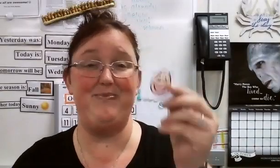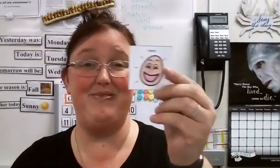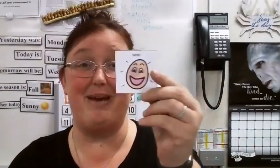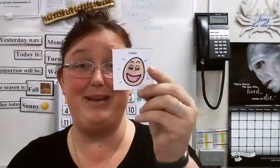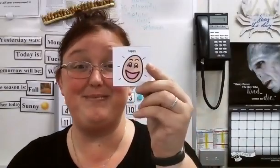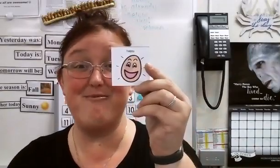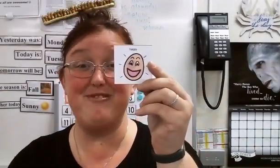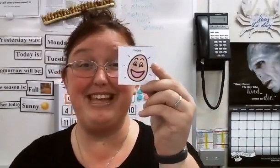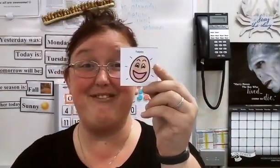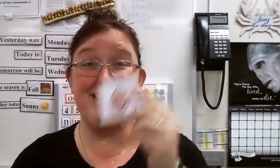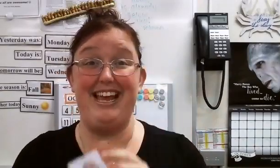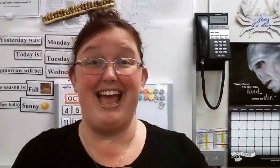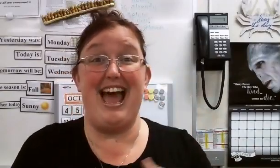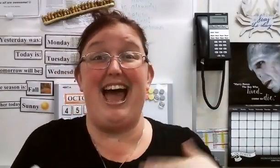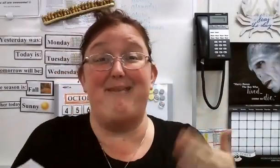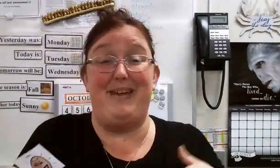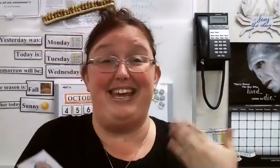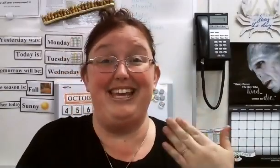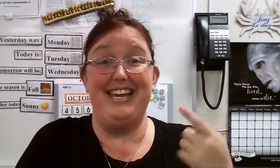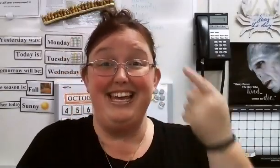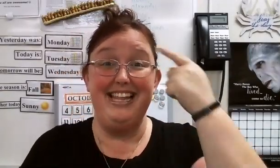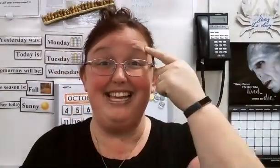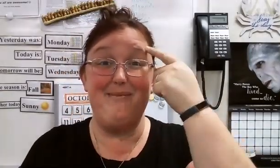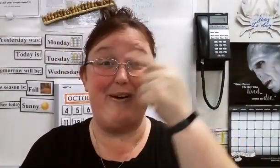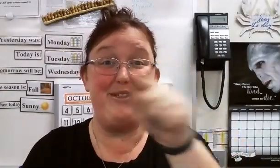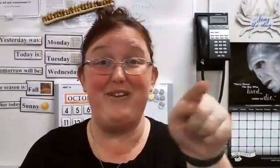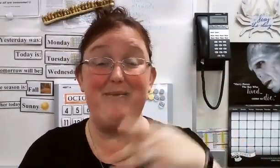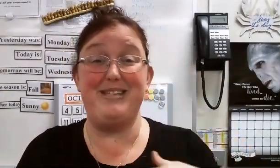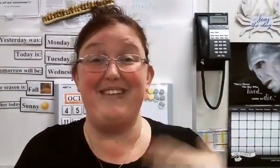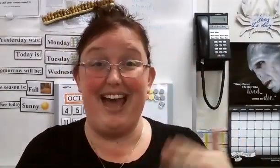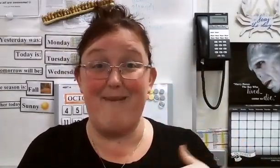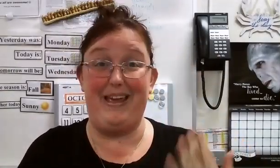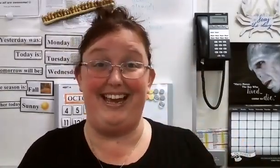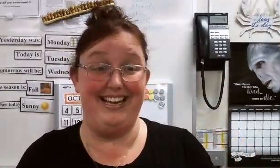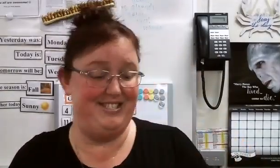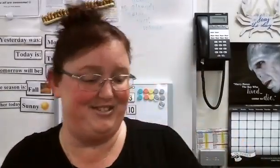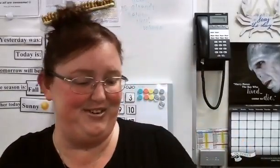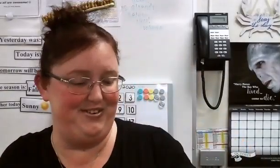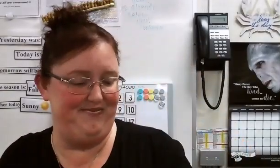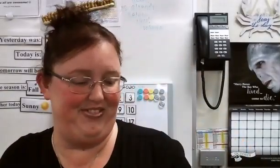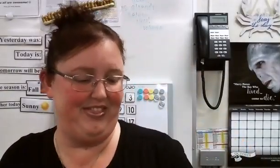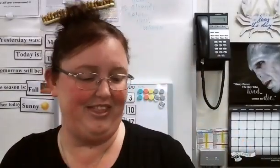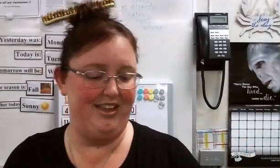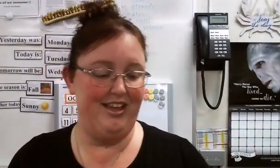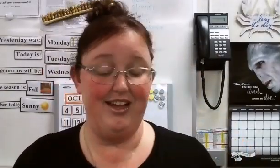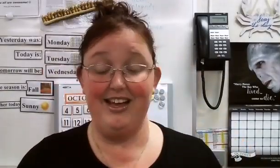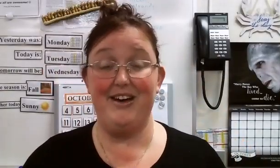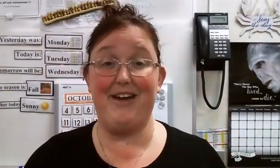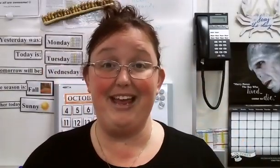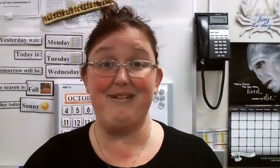That makes me really, really happy. Thinking about all of you makes me happy. It's true. Okay. And